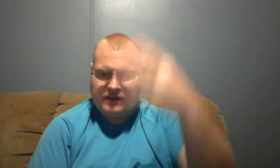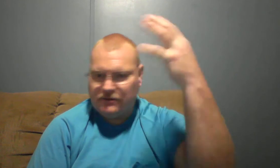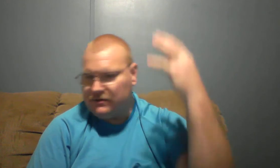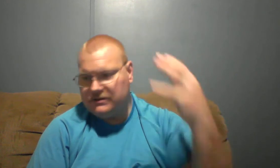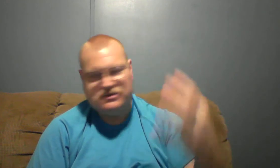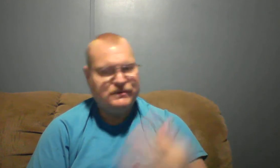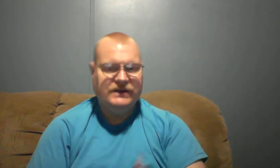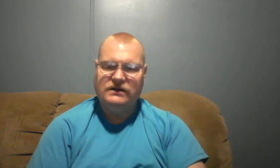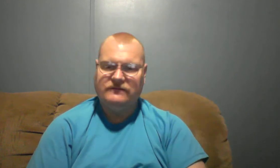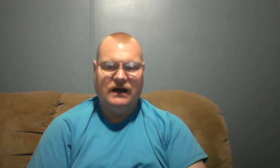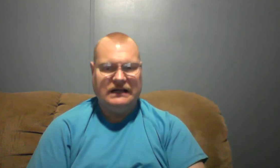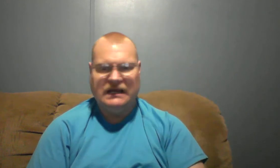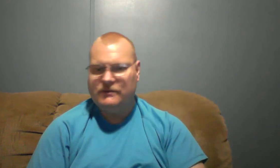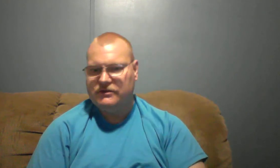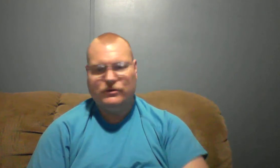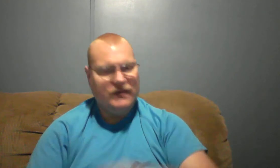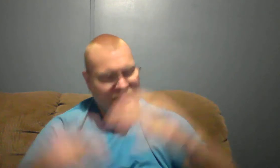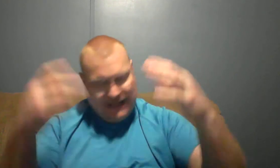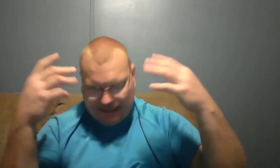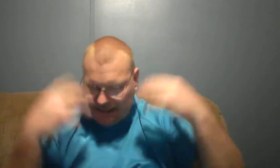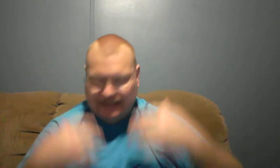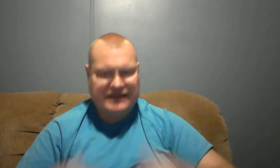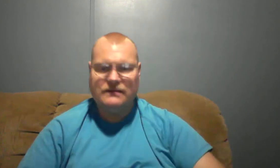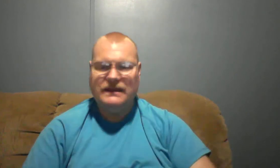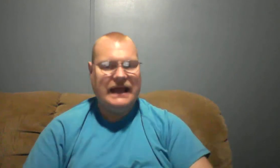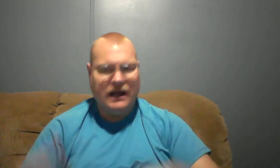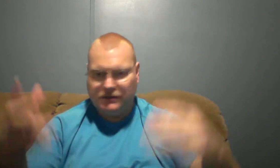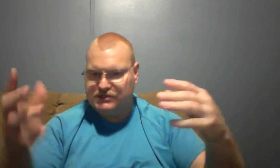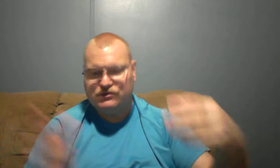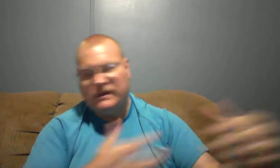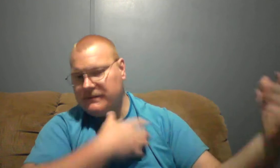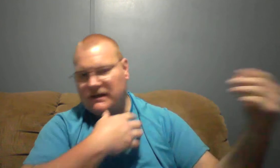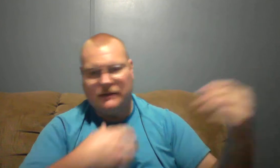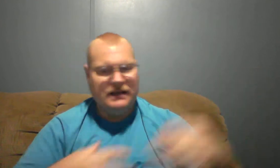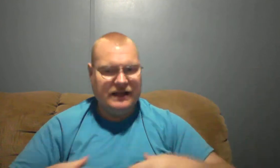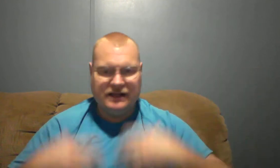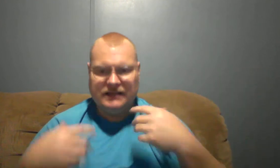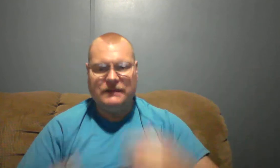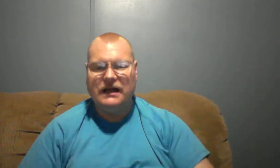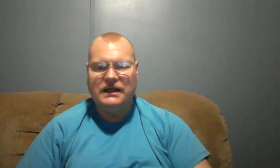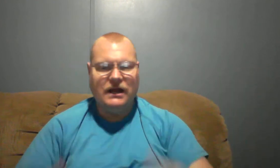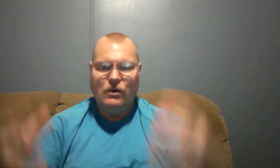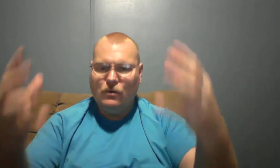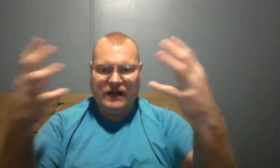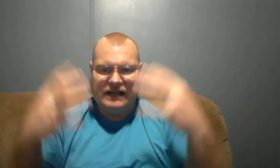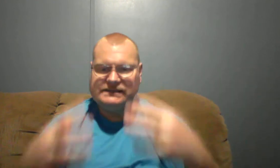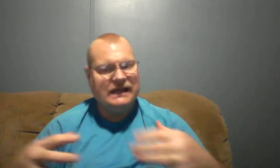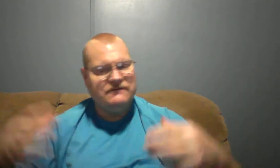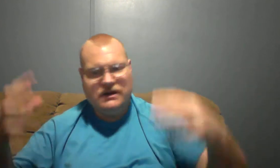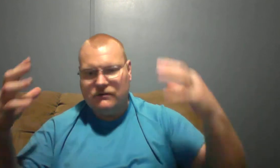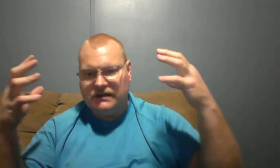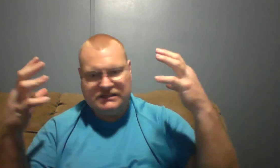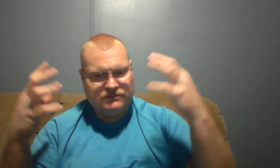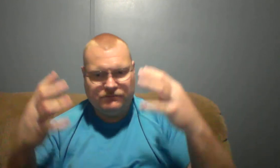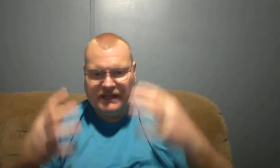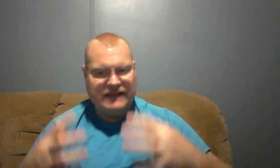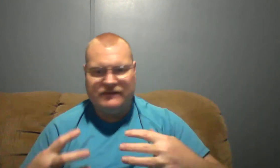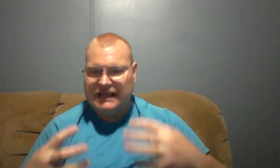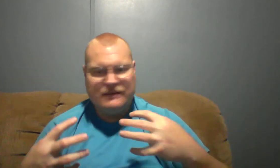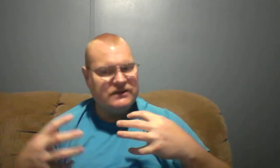through the Spirit of God coming through and cleaning me out and sweeping up and cleaning me out. You know when I got saved you know if the enemy is